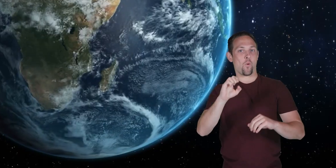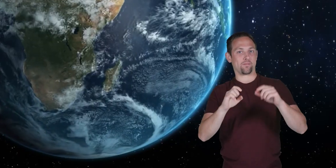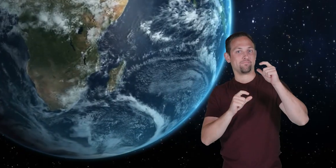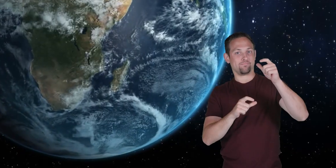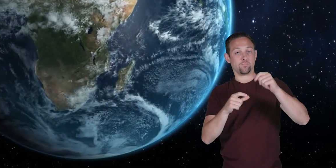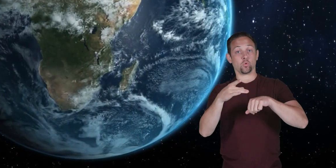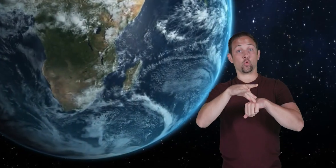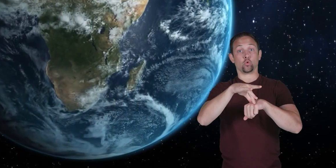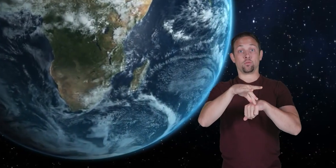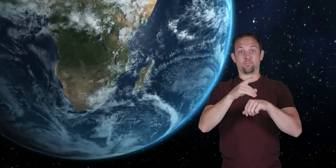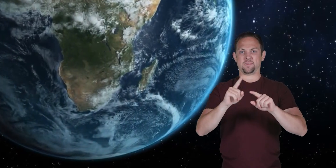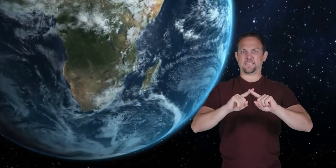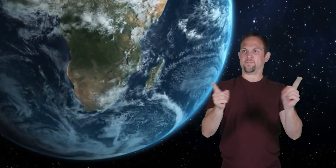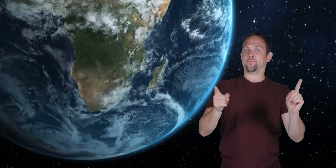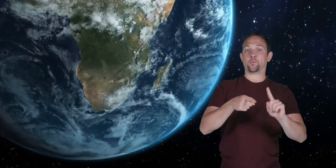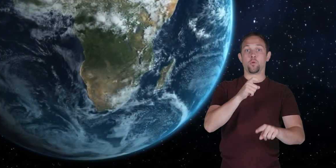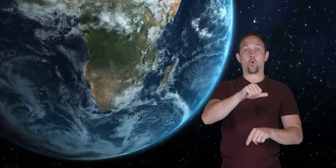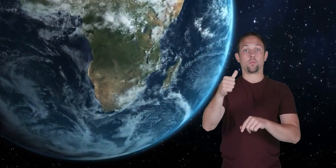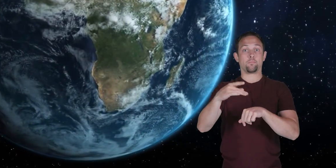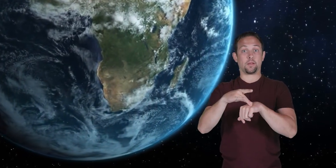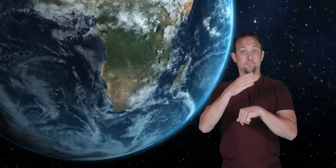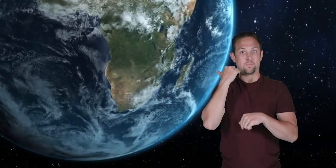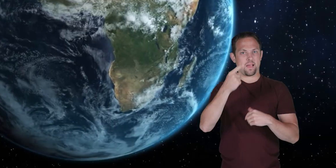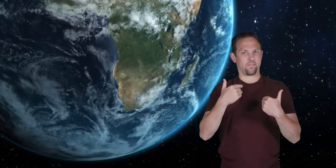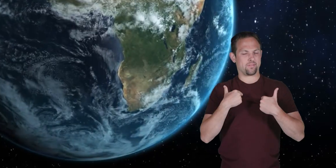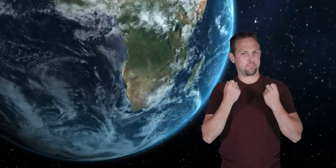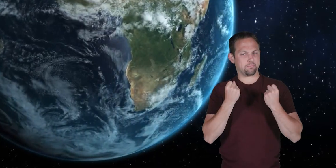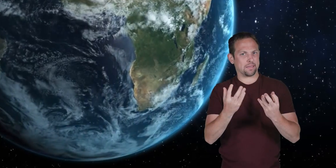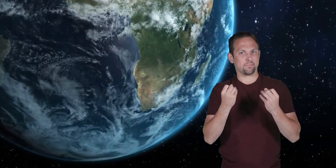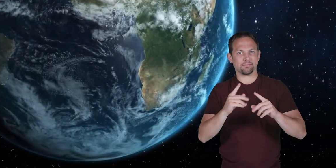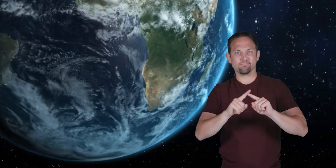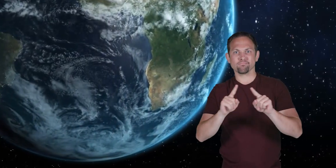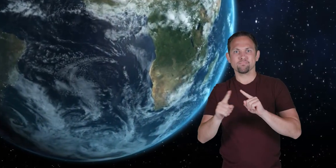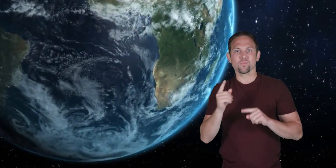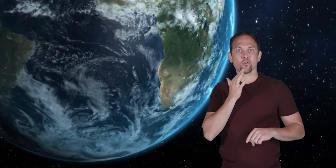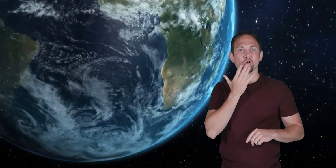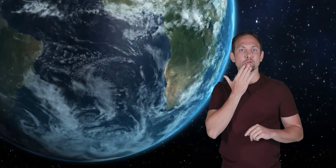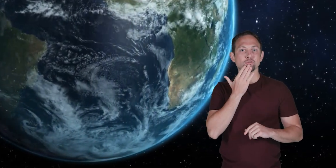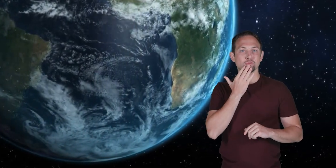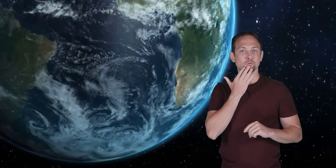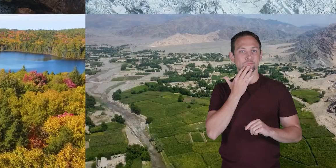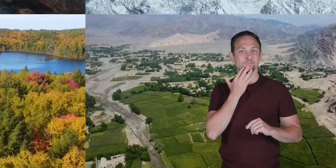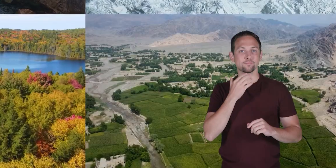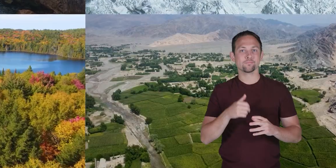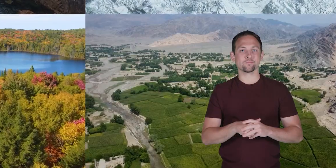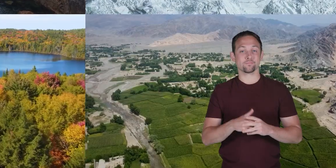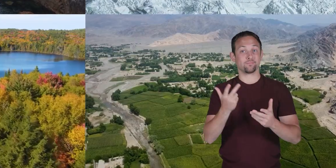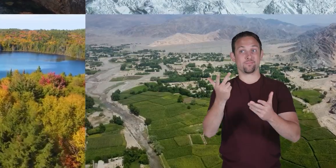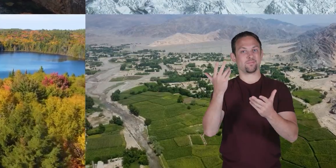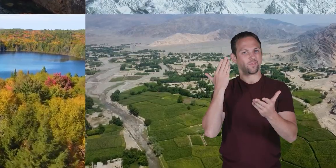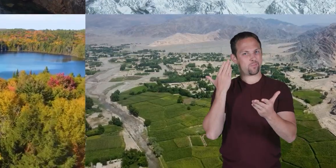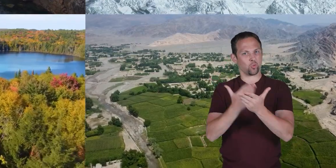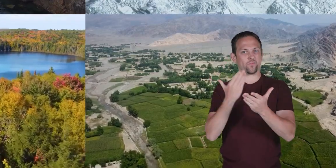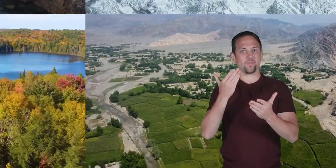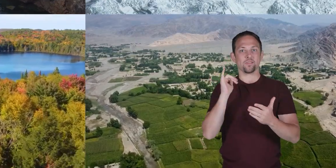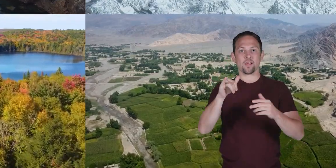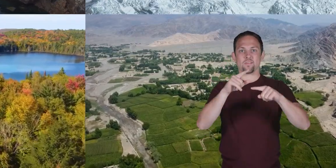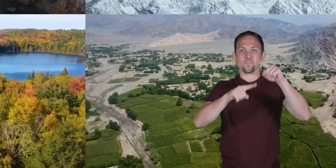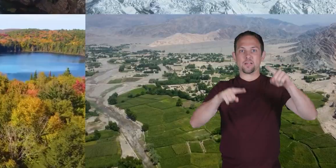is different from other planets because it has so many colors which are proof of the various environments